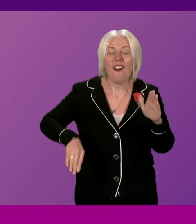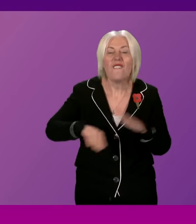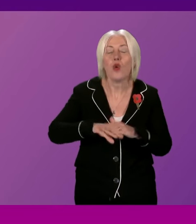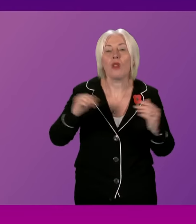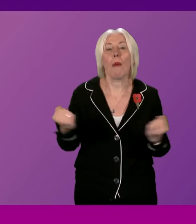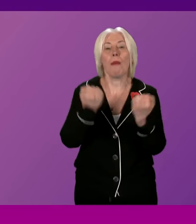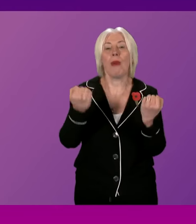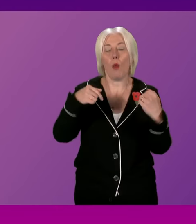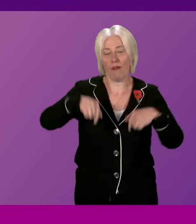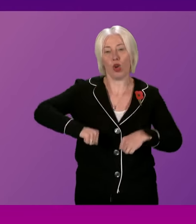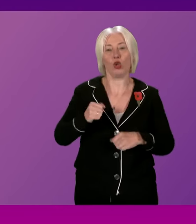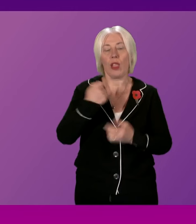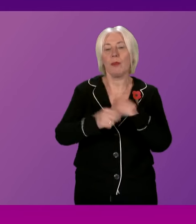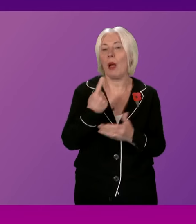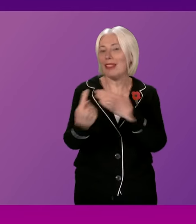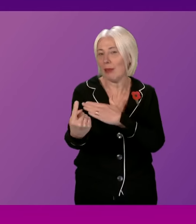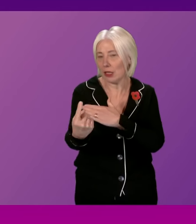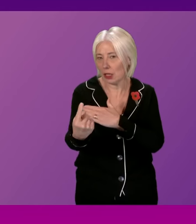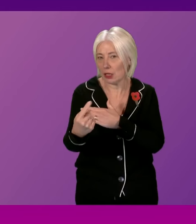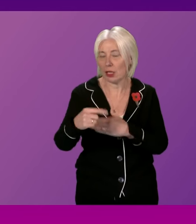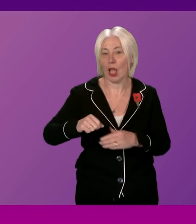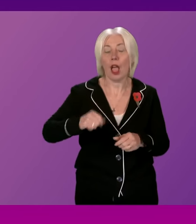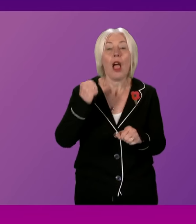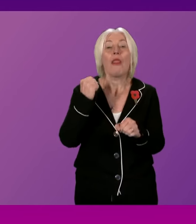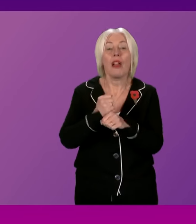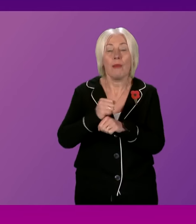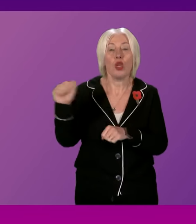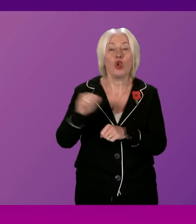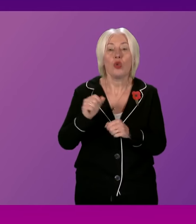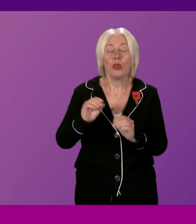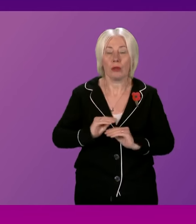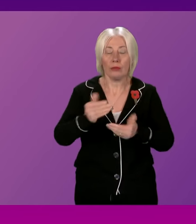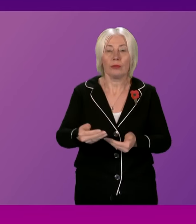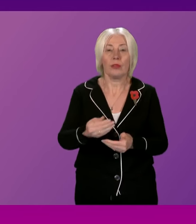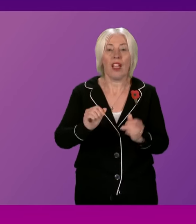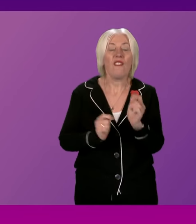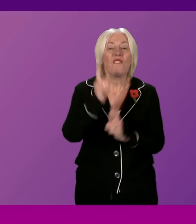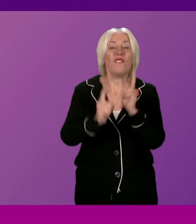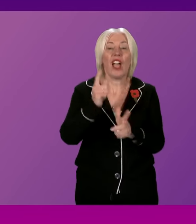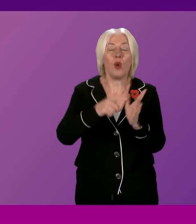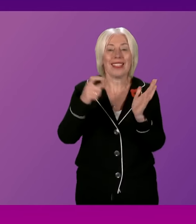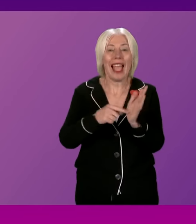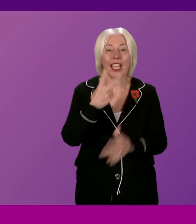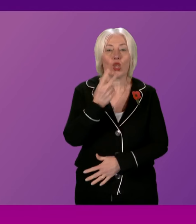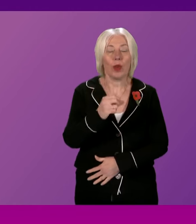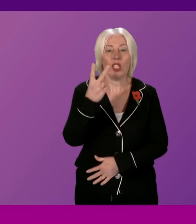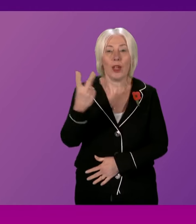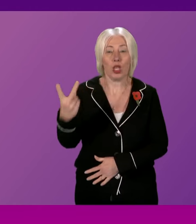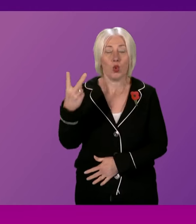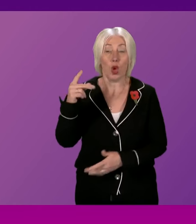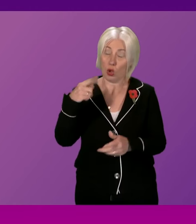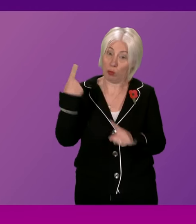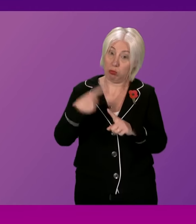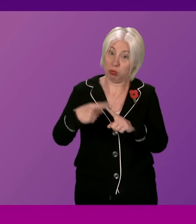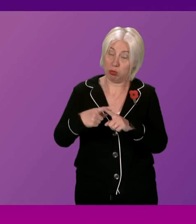independence? That the government should implement the Fireworks Act of 2022 as a matter of urgency? And will he